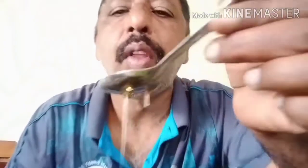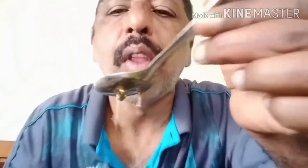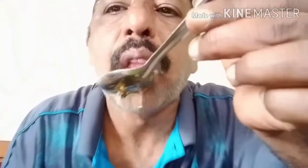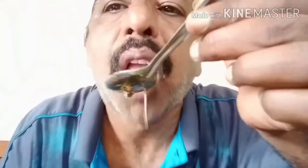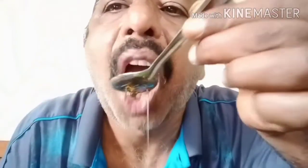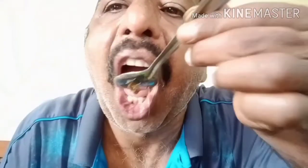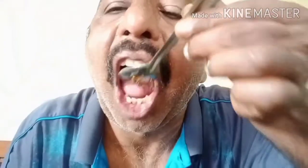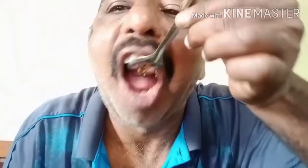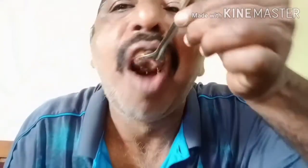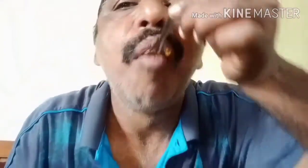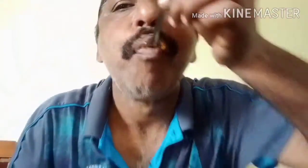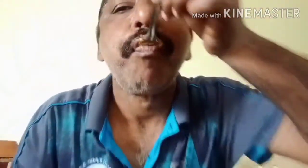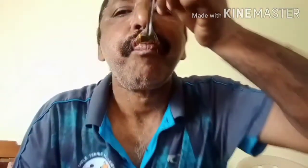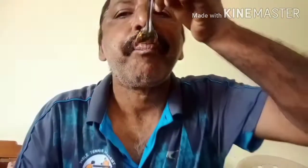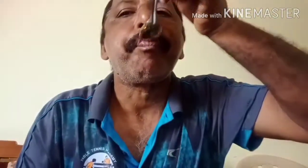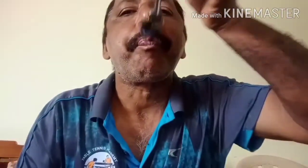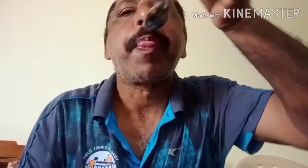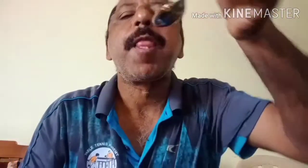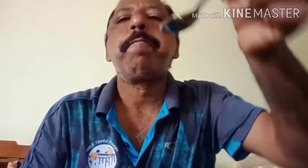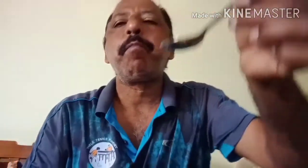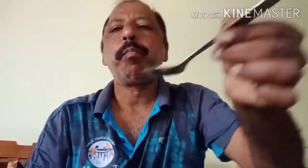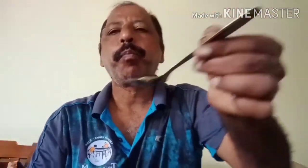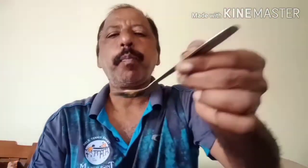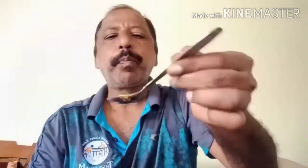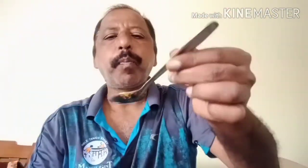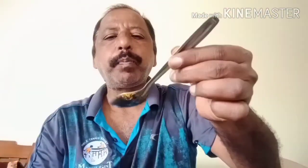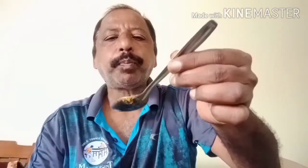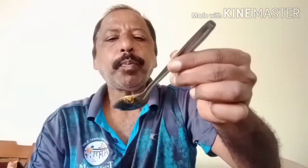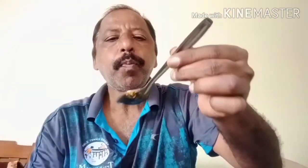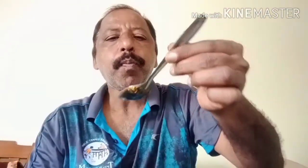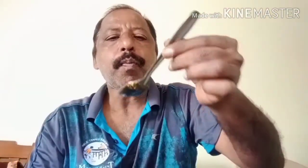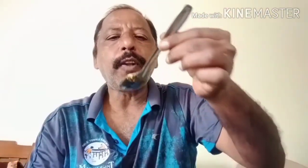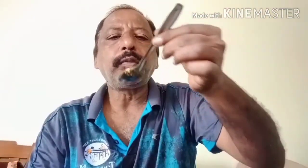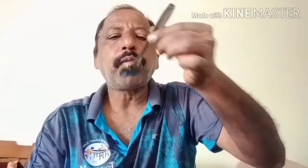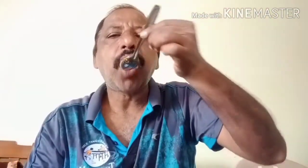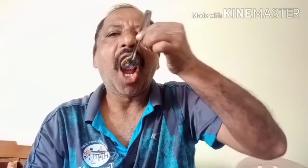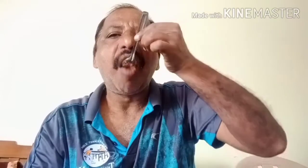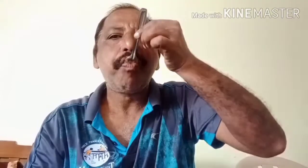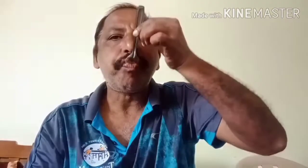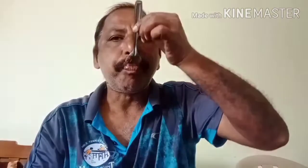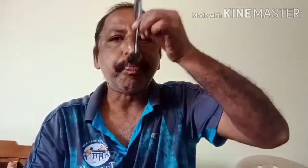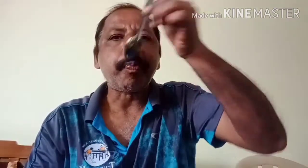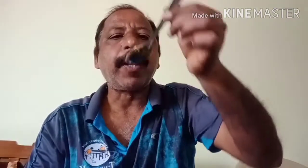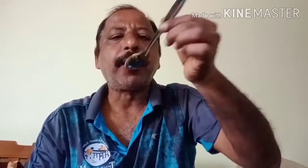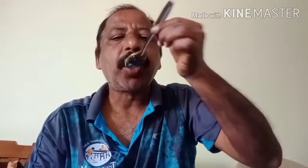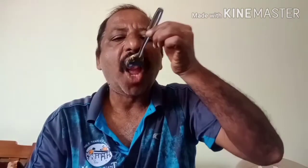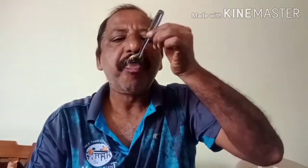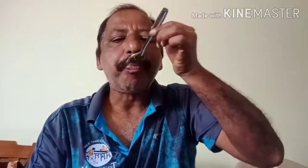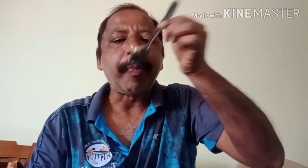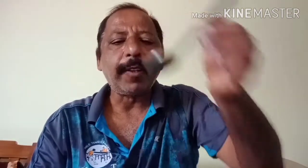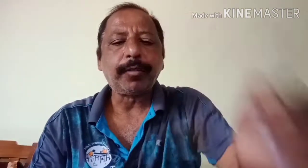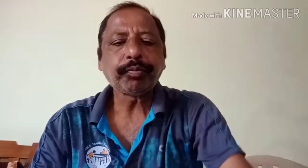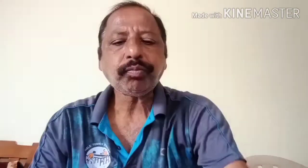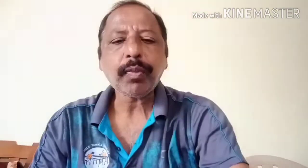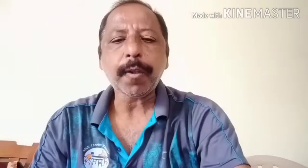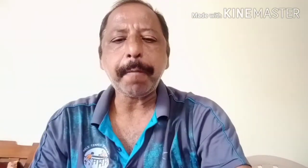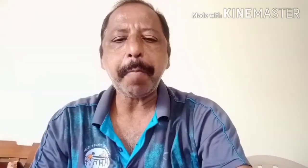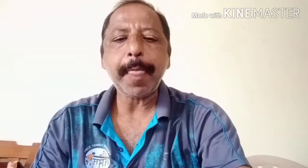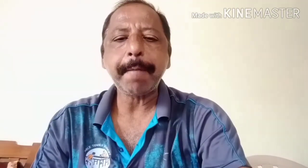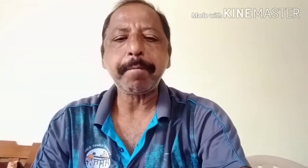this into perspective, for giving out those legal nuances. you very much for speaking to CNN in the 18th. So, Sneha, we heard what Mr. Kapitsip will have to say.